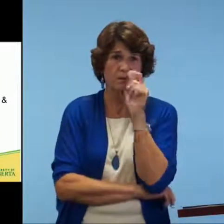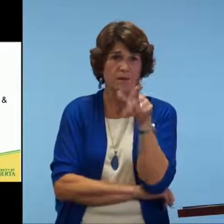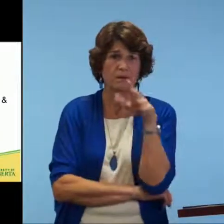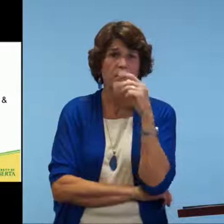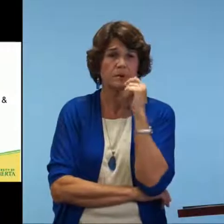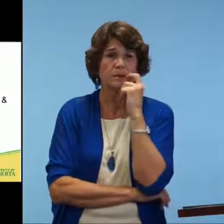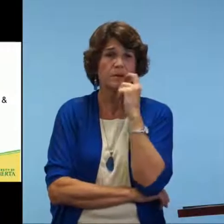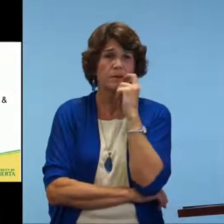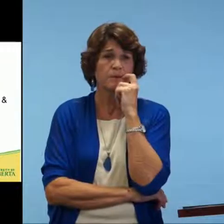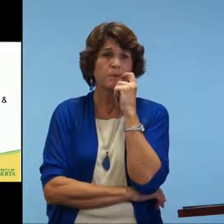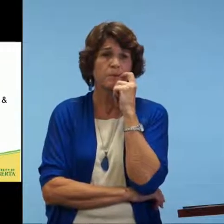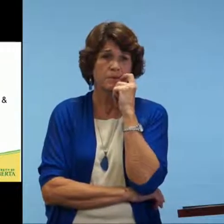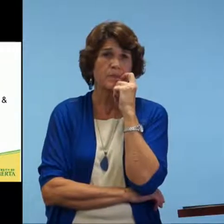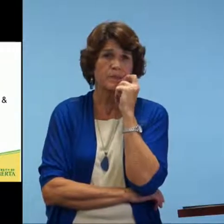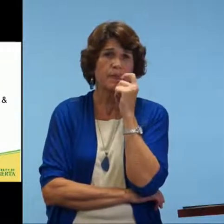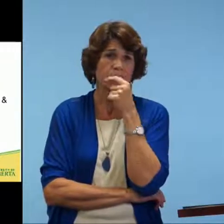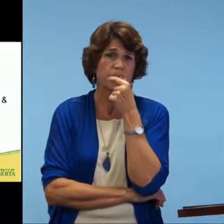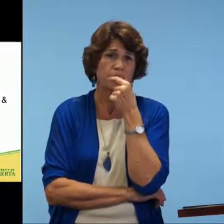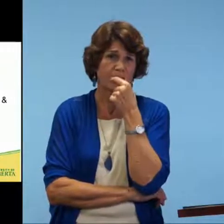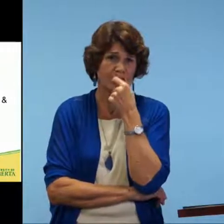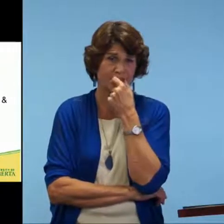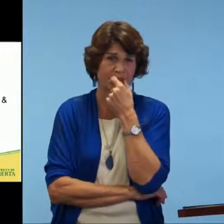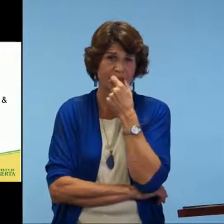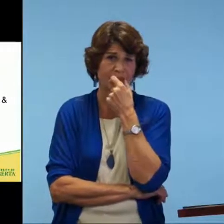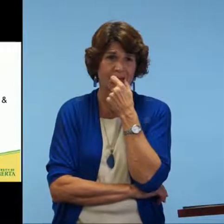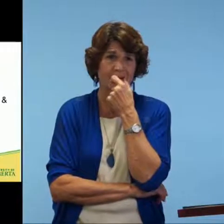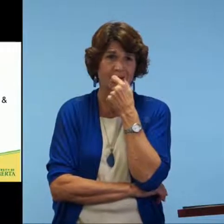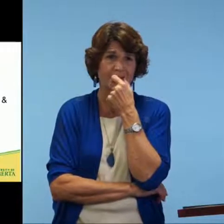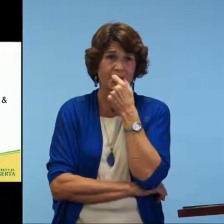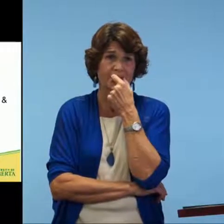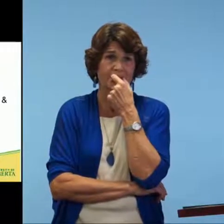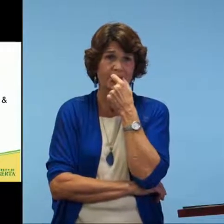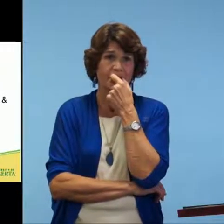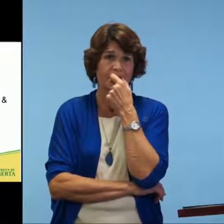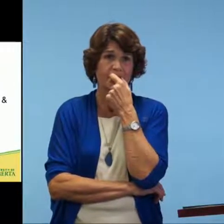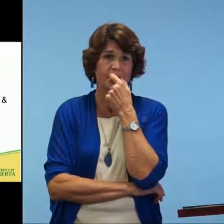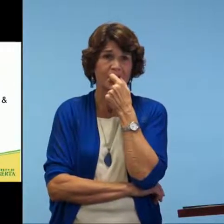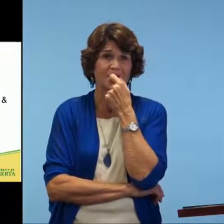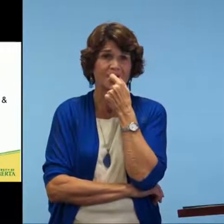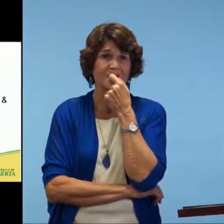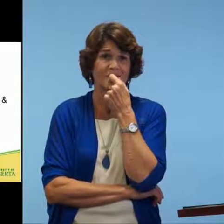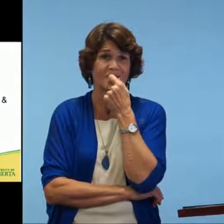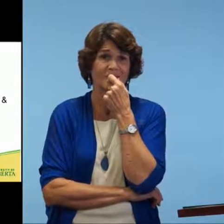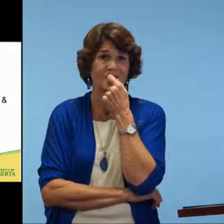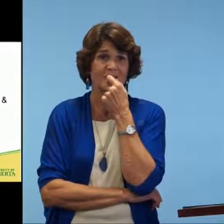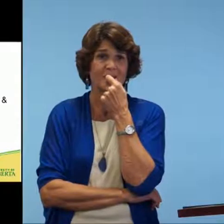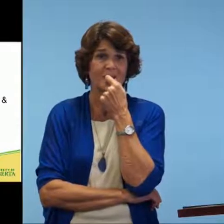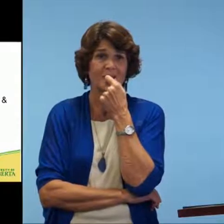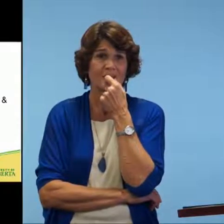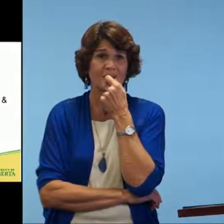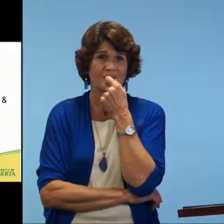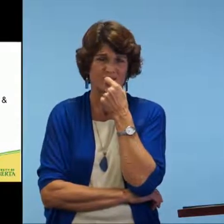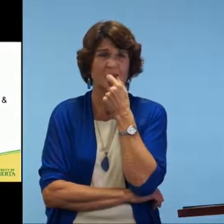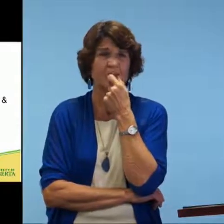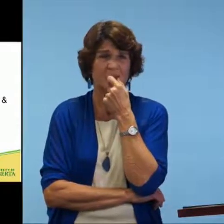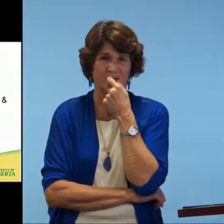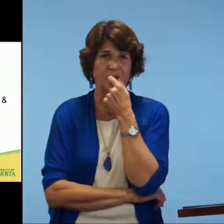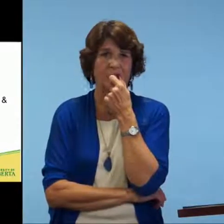I have a question personally about the ASL assessment tools, the three of them,